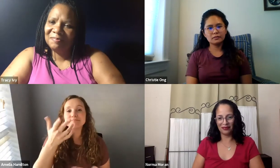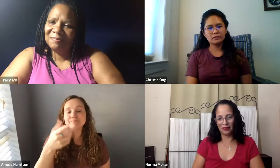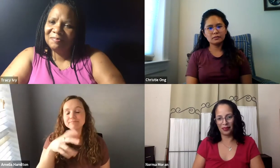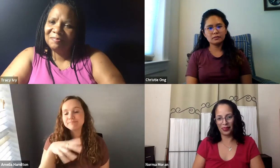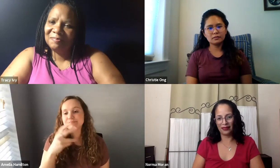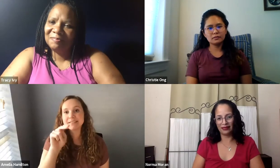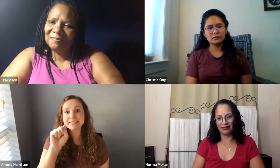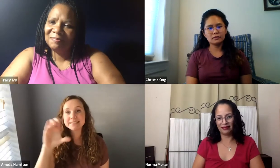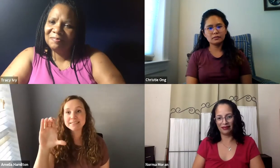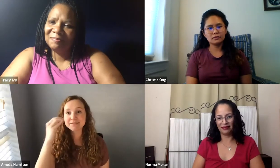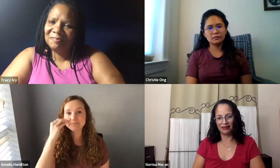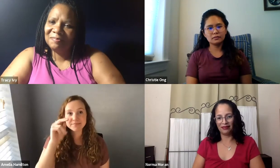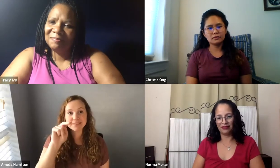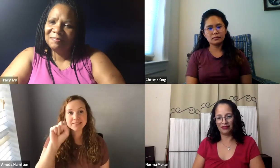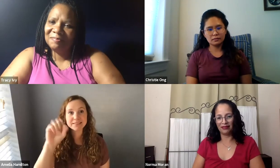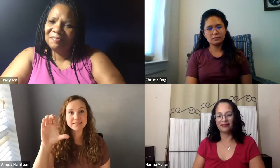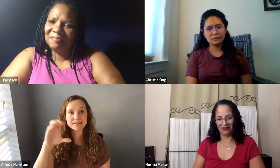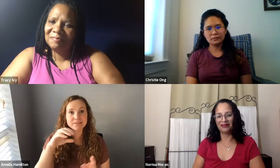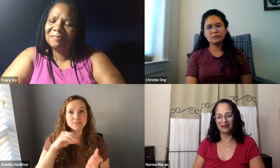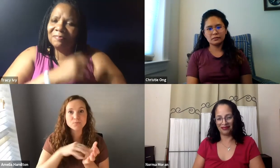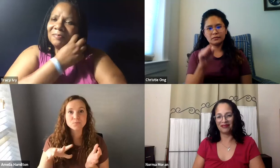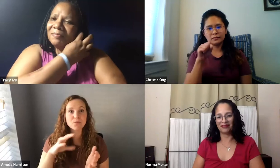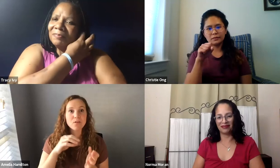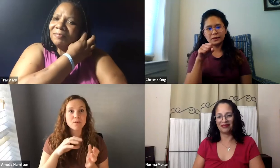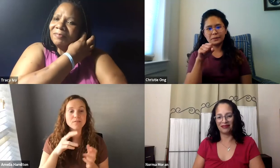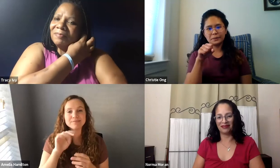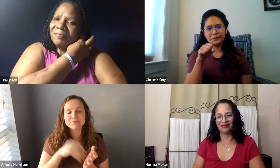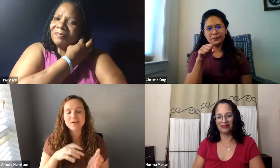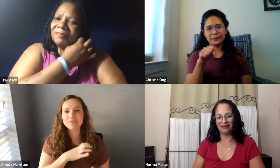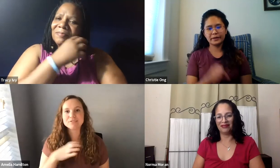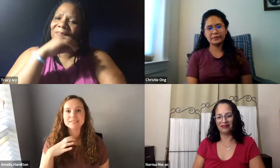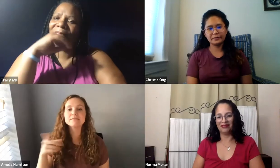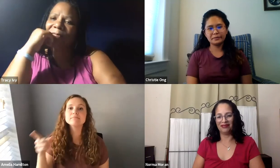maybe, you know, NSC, the NTID Student Congress.